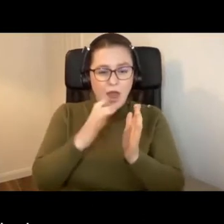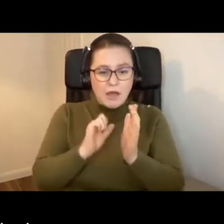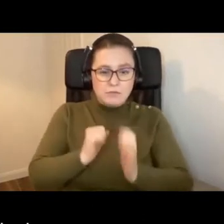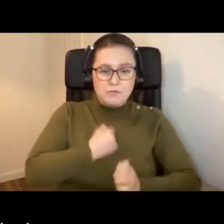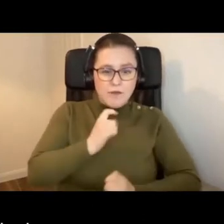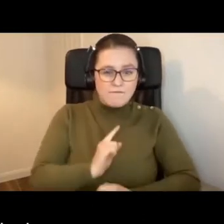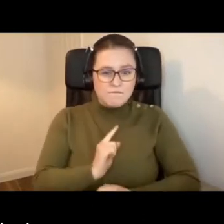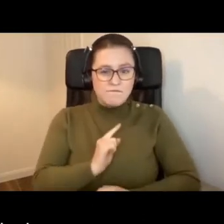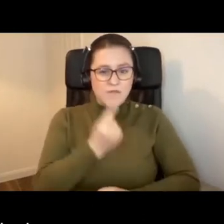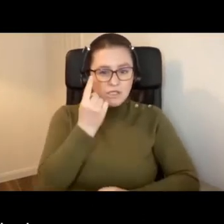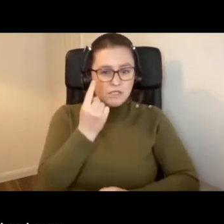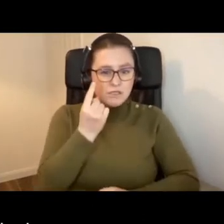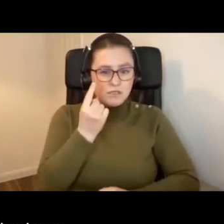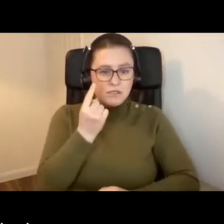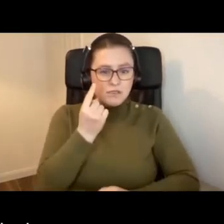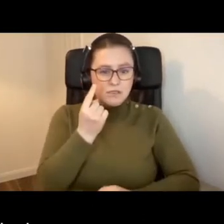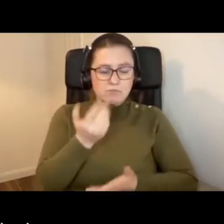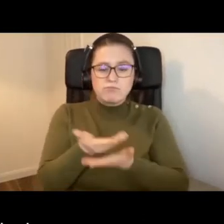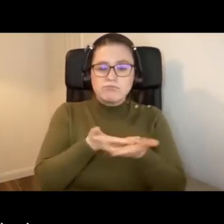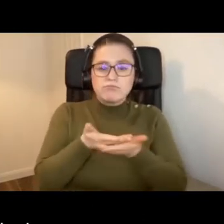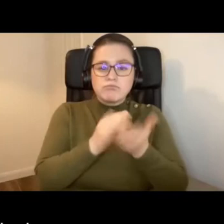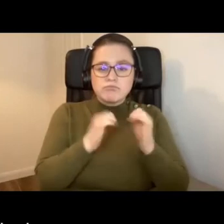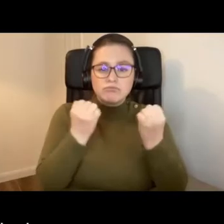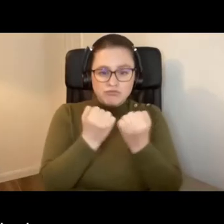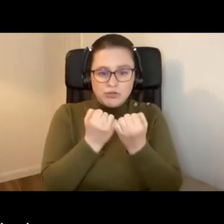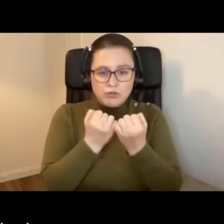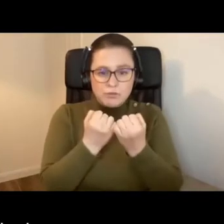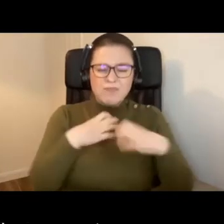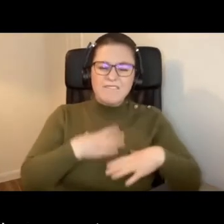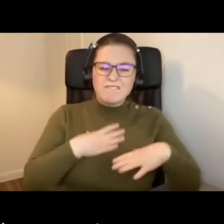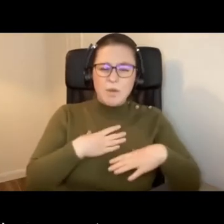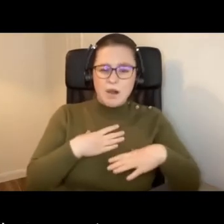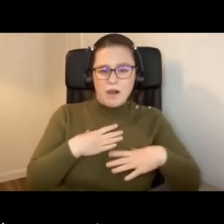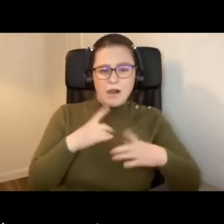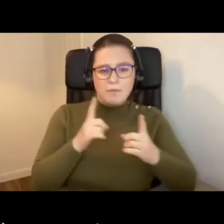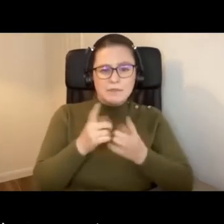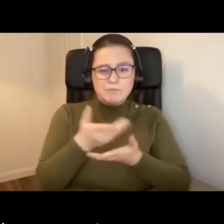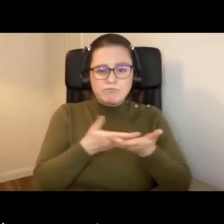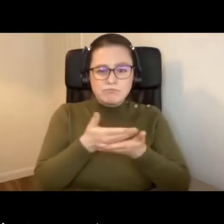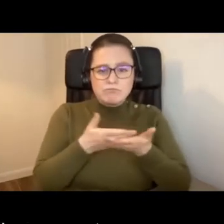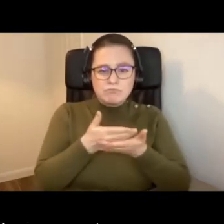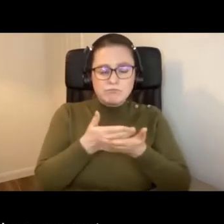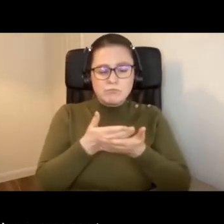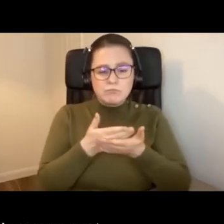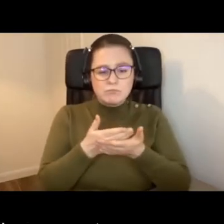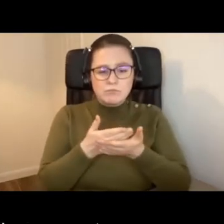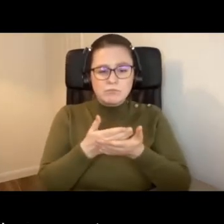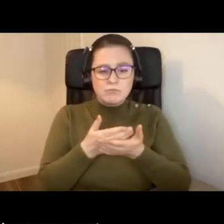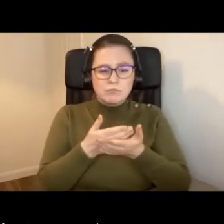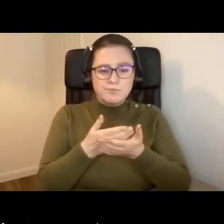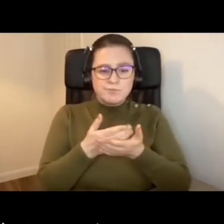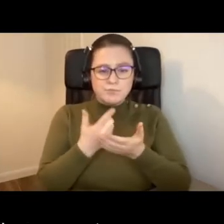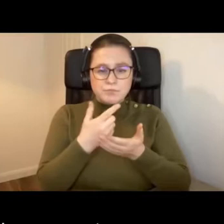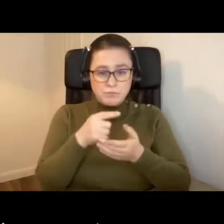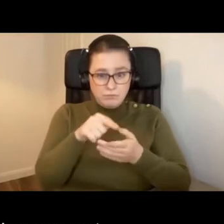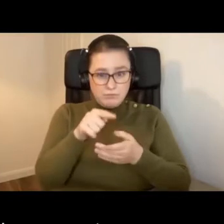discussion group, our first informal meeting, where we met people who,